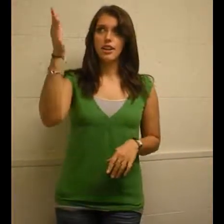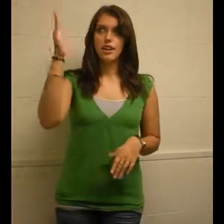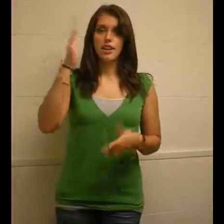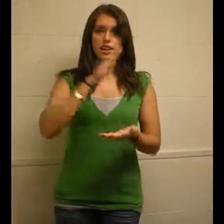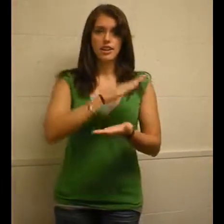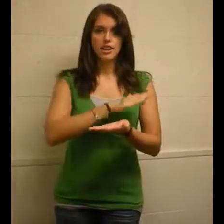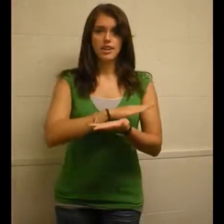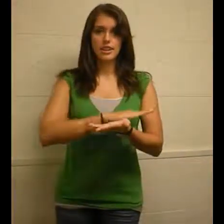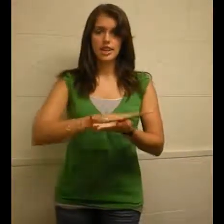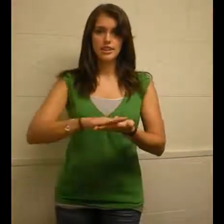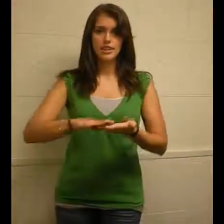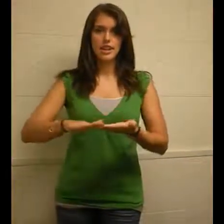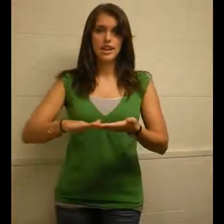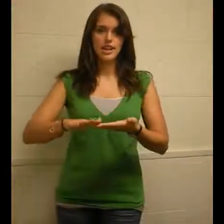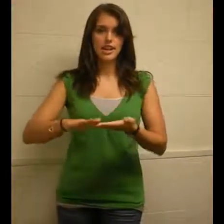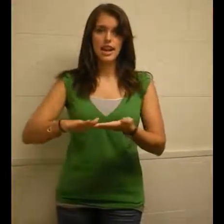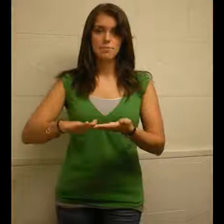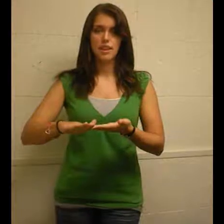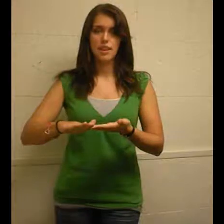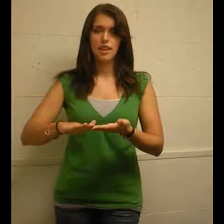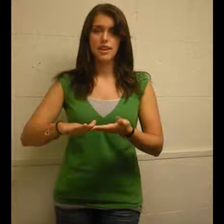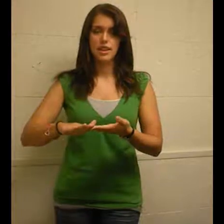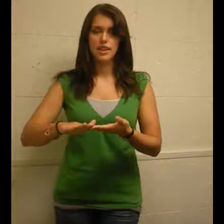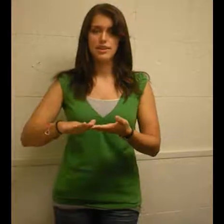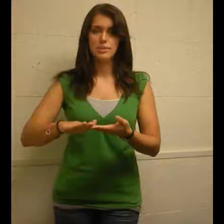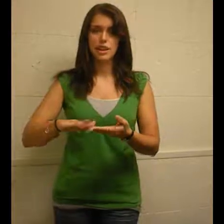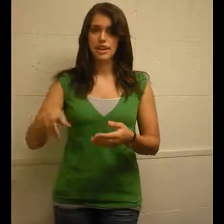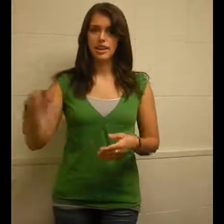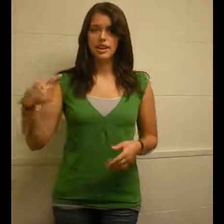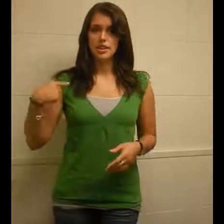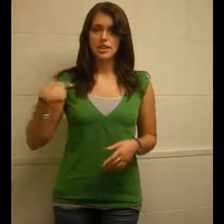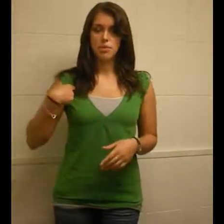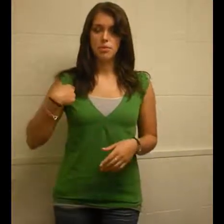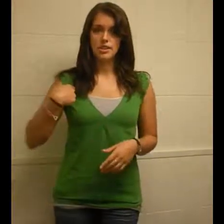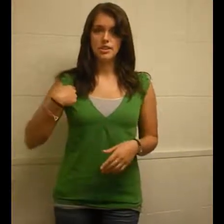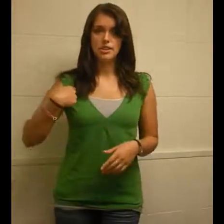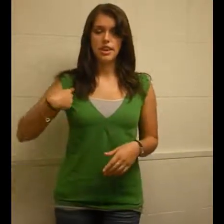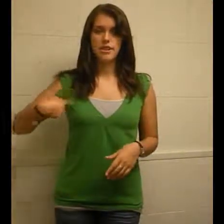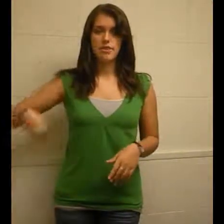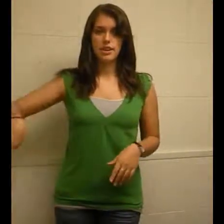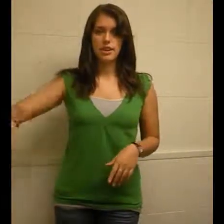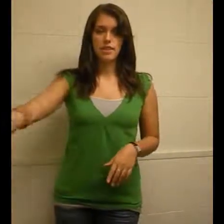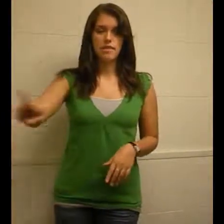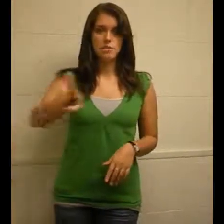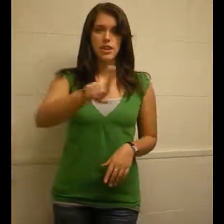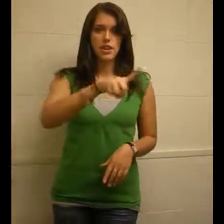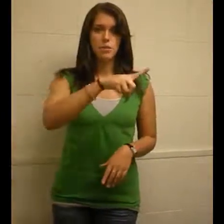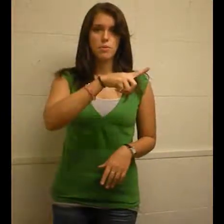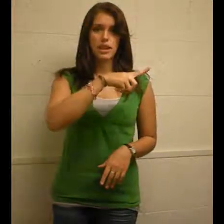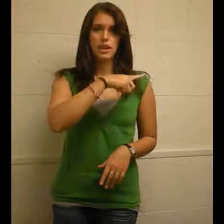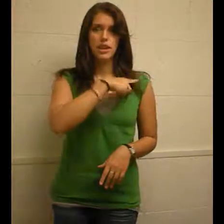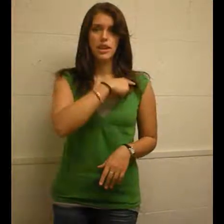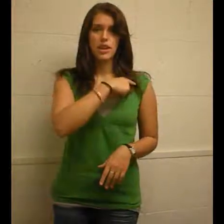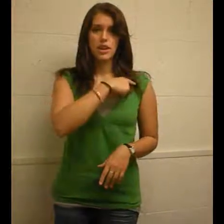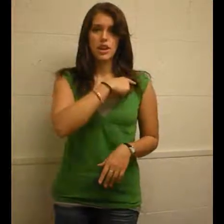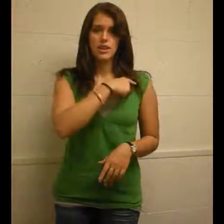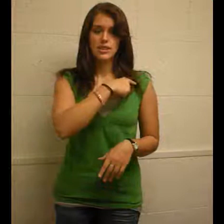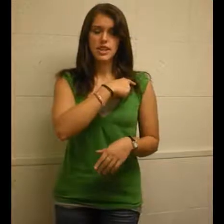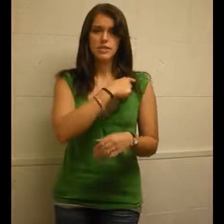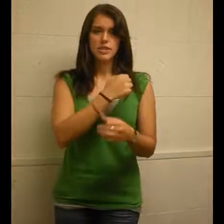cleans. And the last part of that line is we. So you point to yourself and include everybody. We are saved.